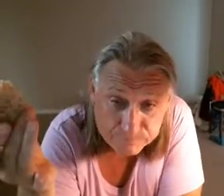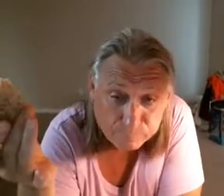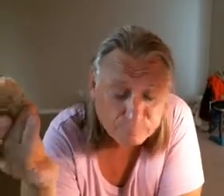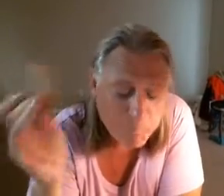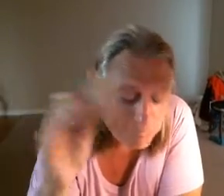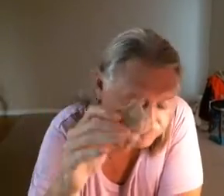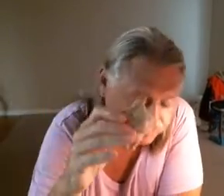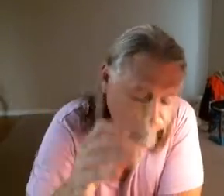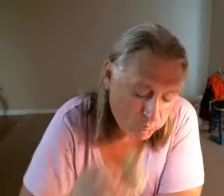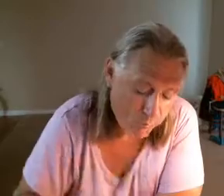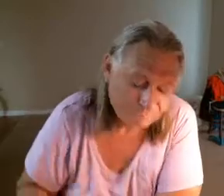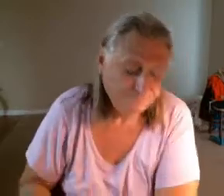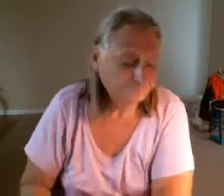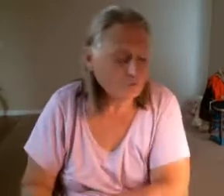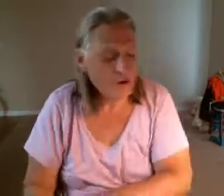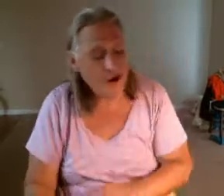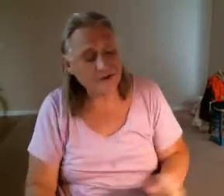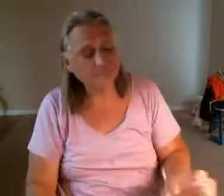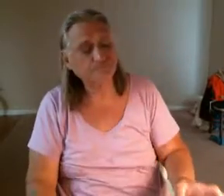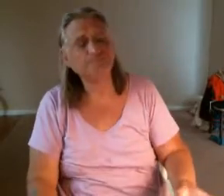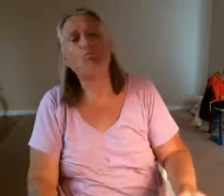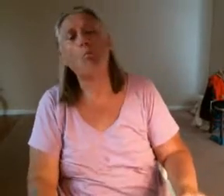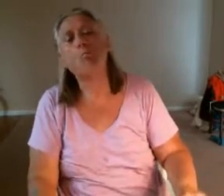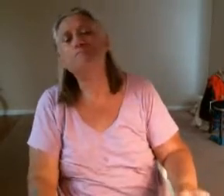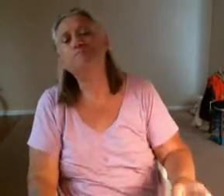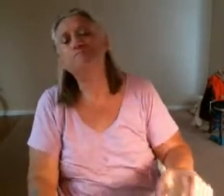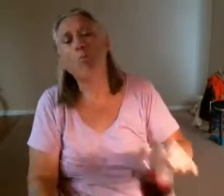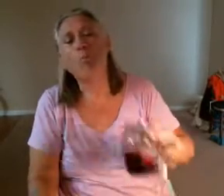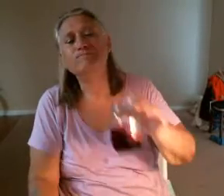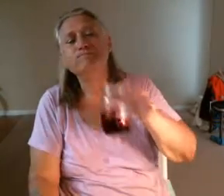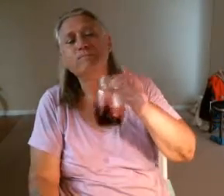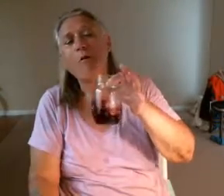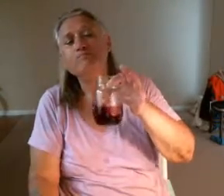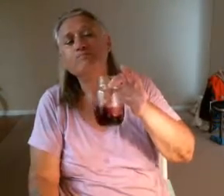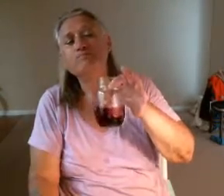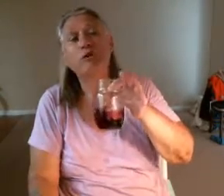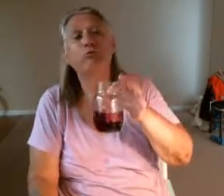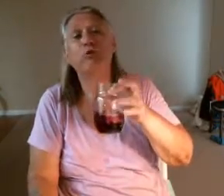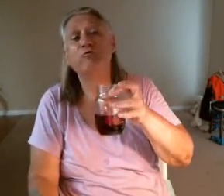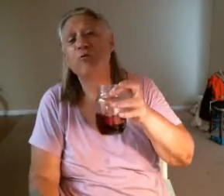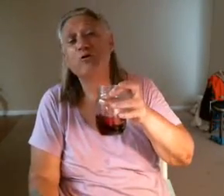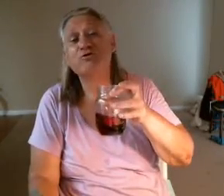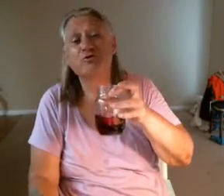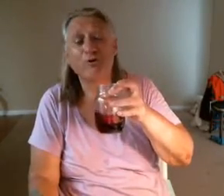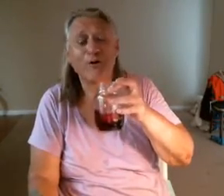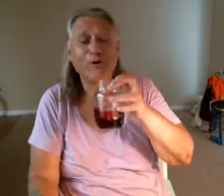and a little bit of versatrol